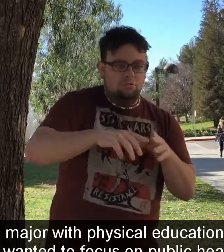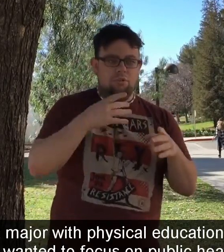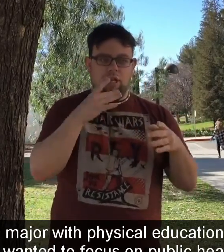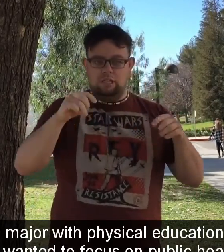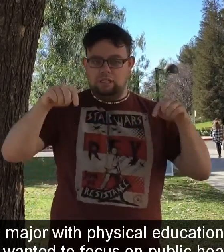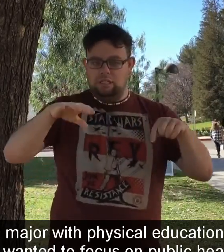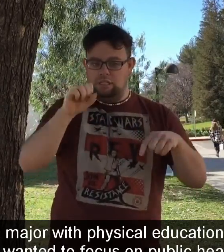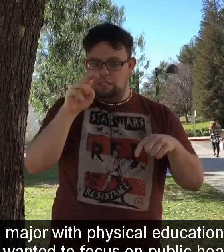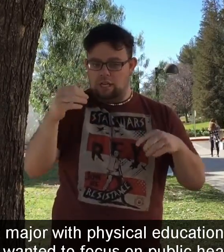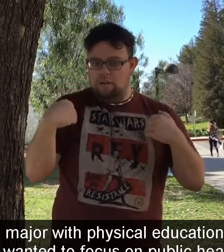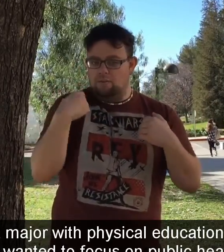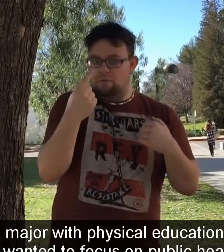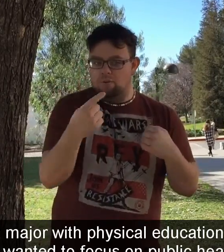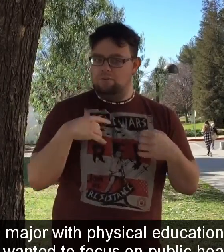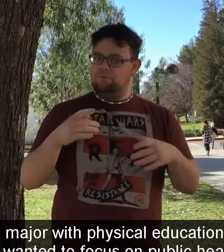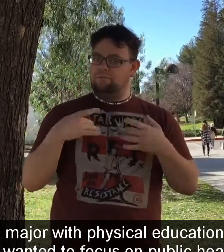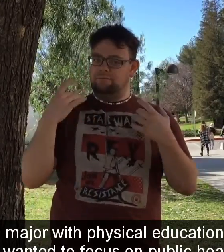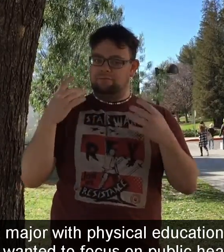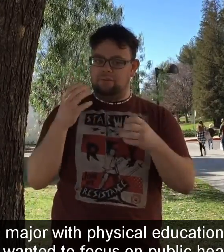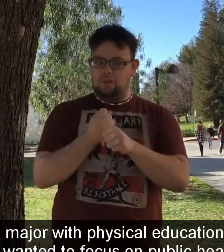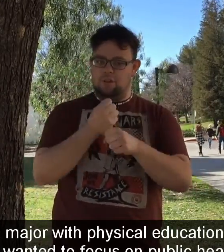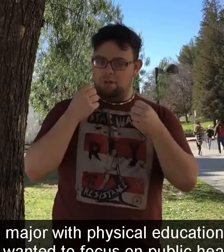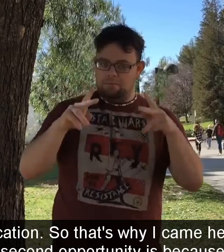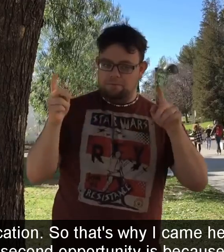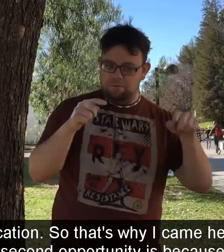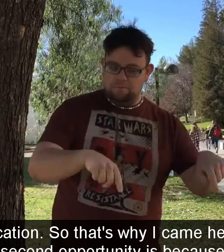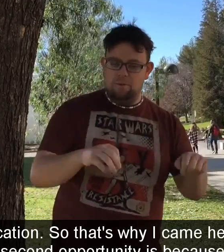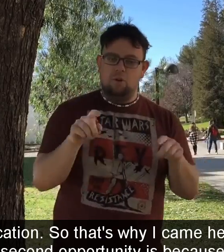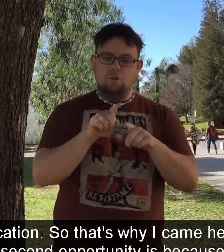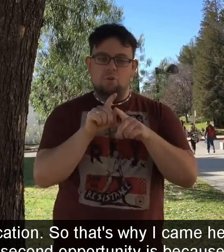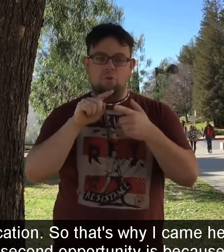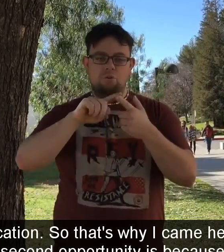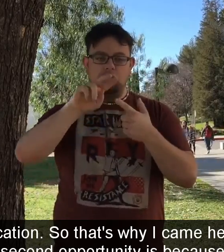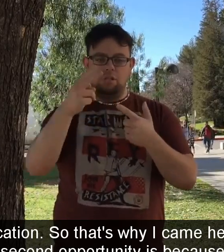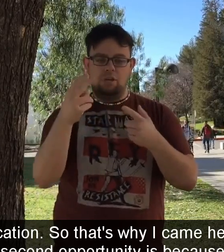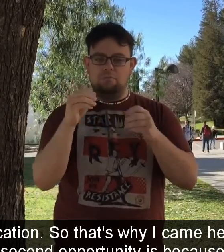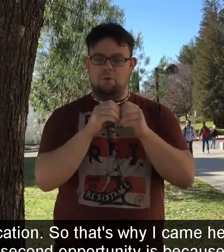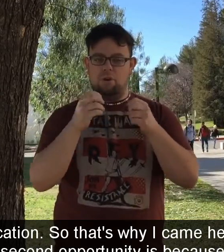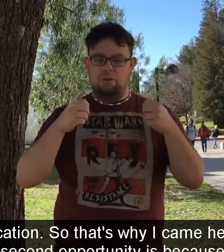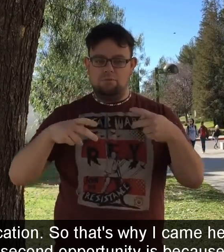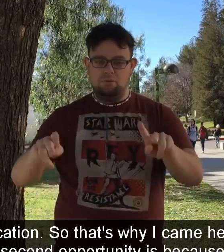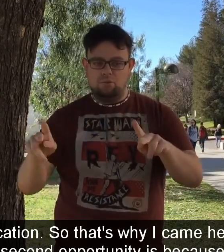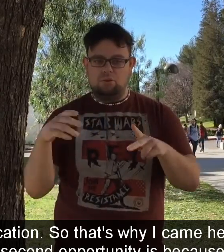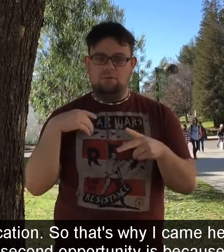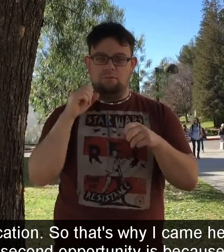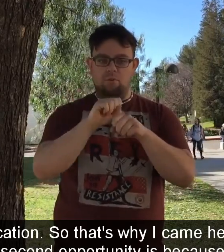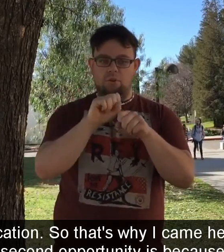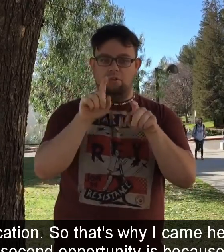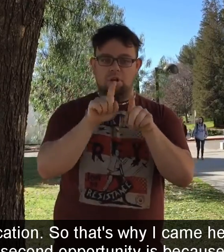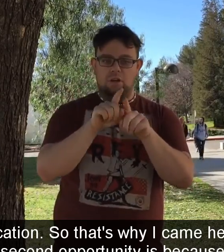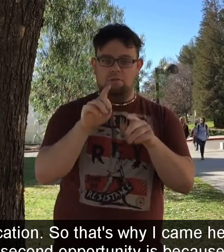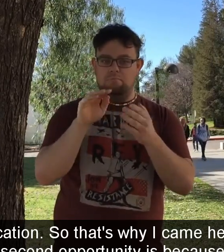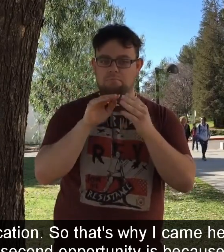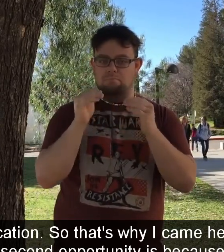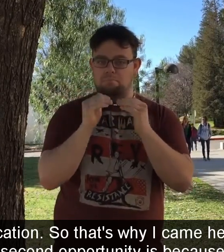education, but I just wanted to focus on public health education, so that's why I came here. The second opportunity